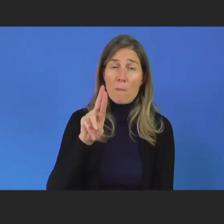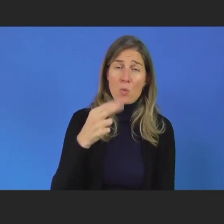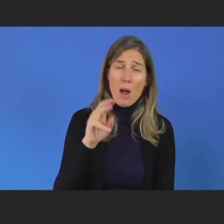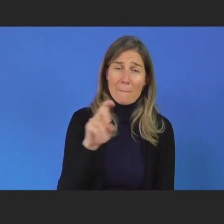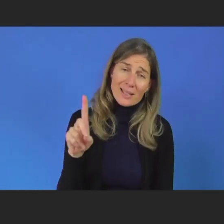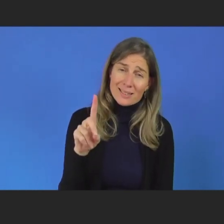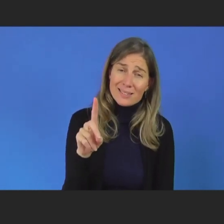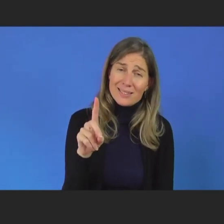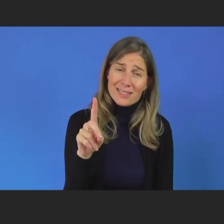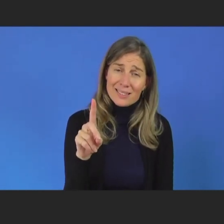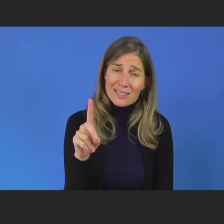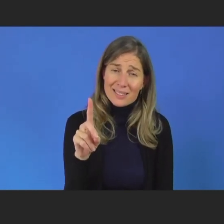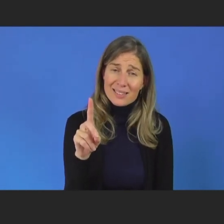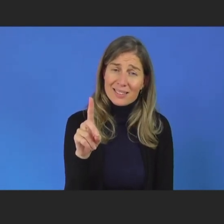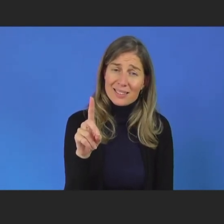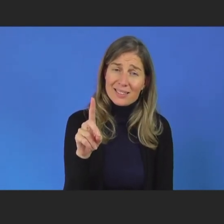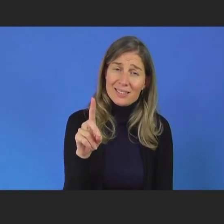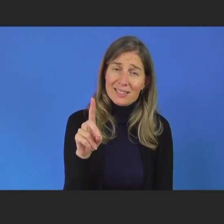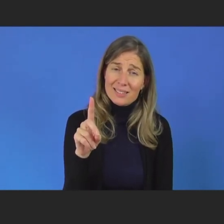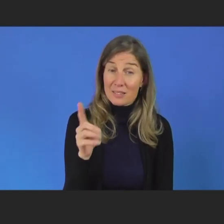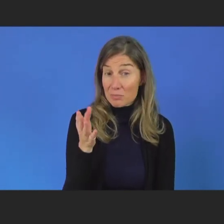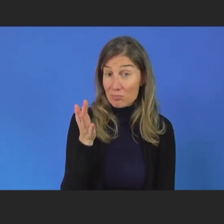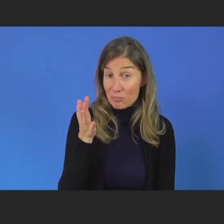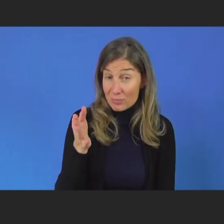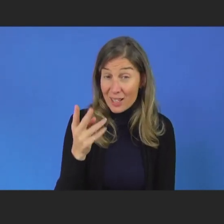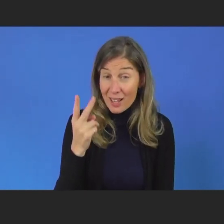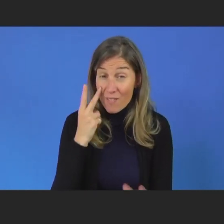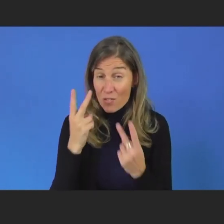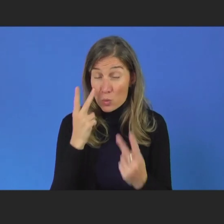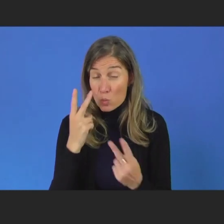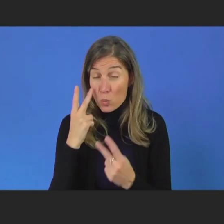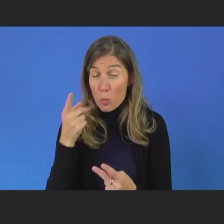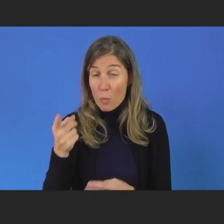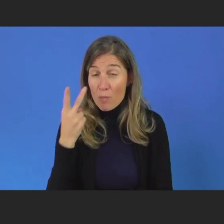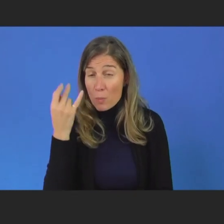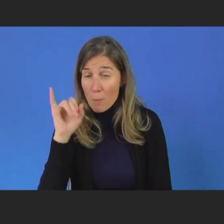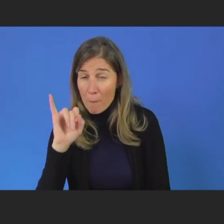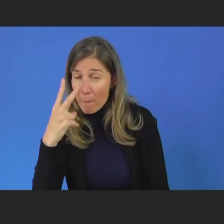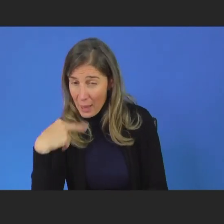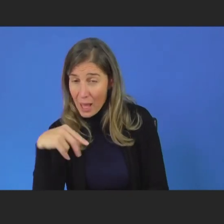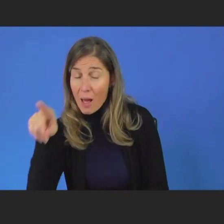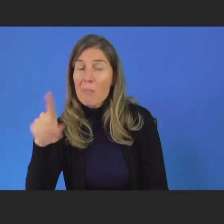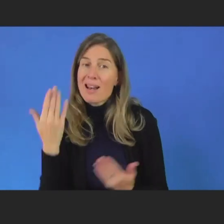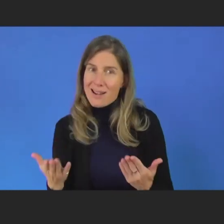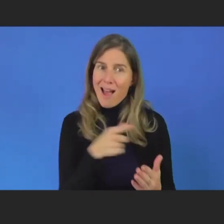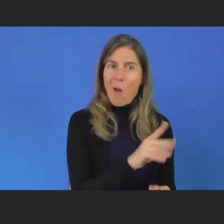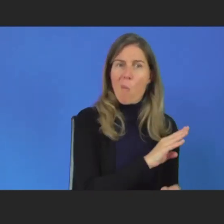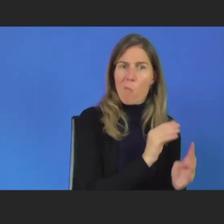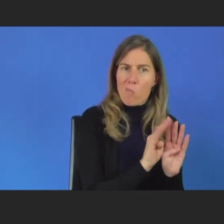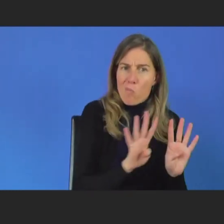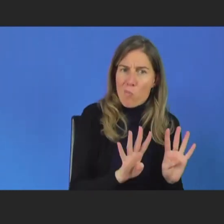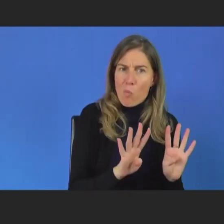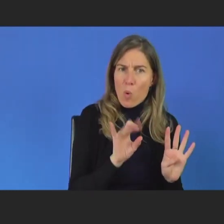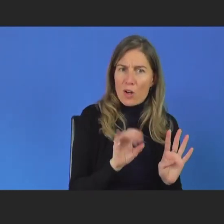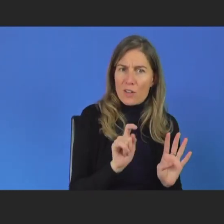has a vision impairment, is now on the Internet Society's Board of Trustees to influence at the top level